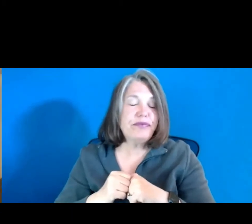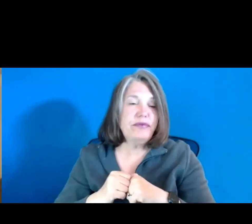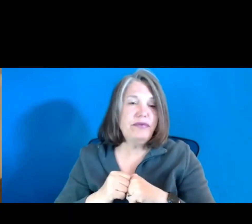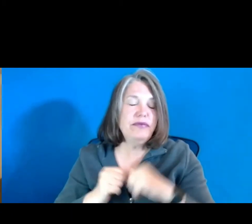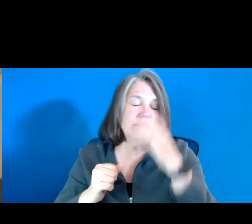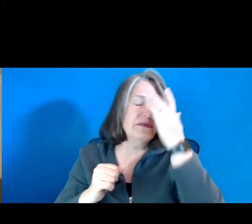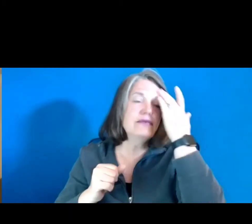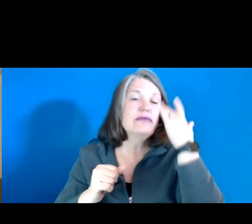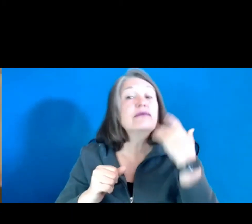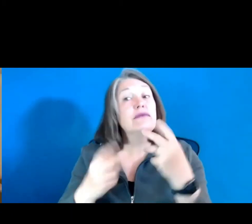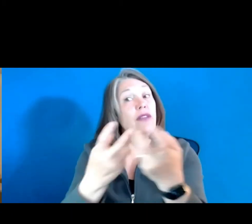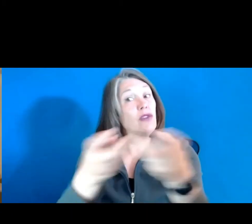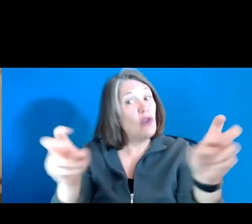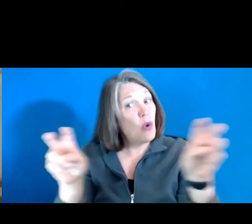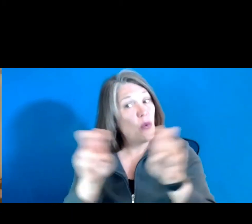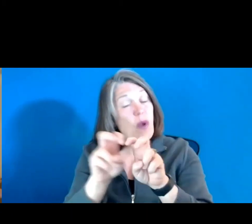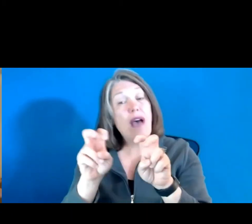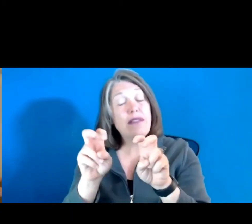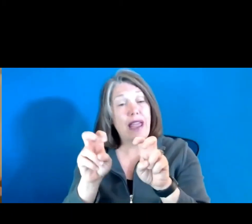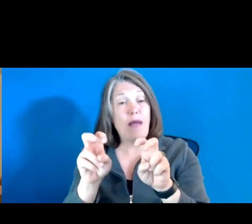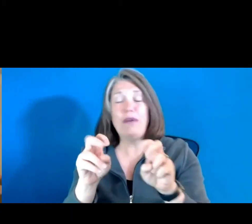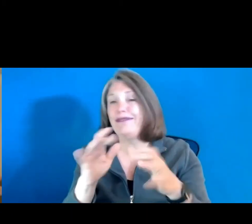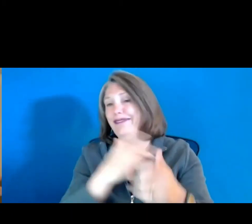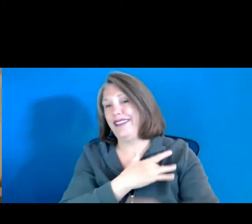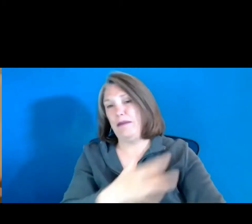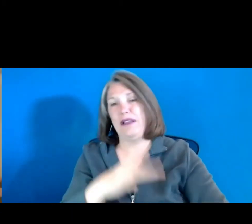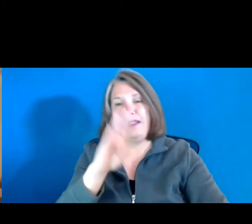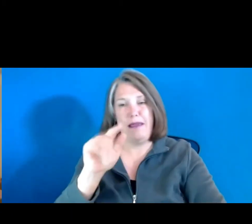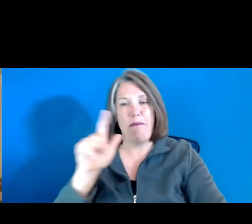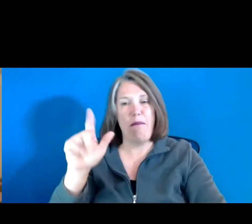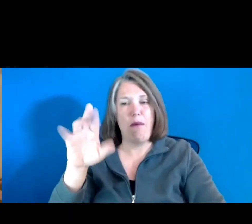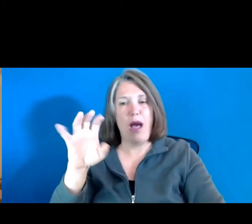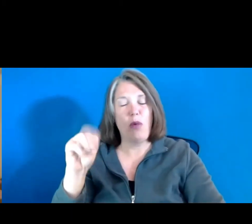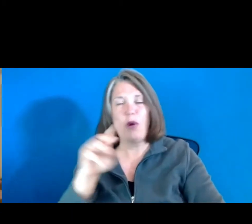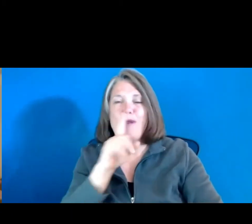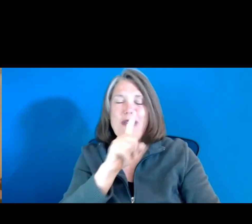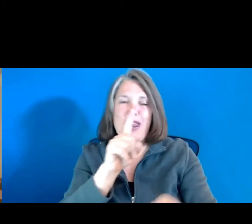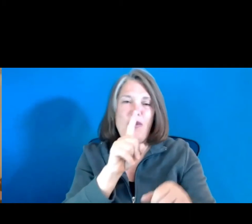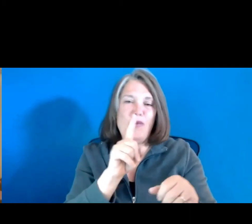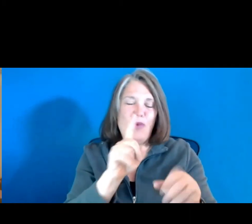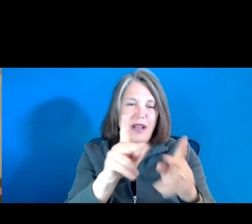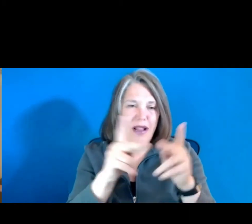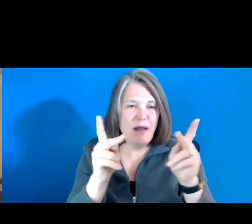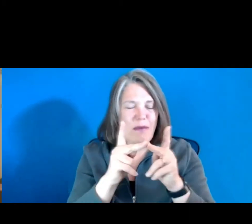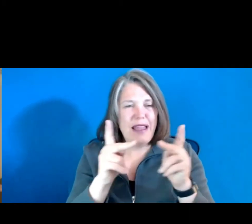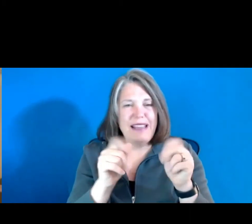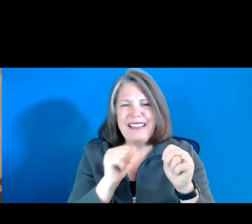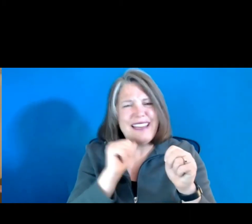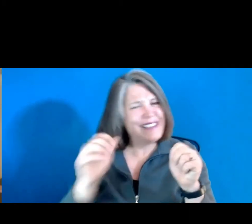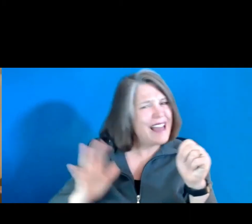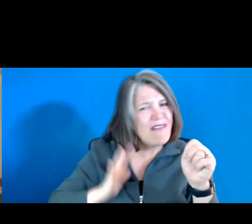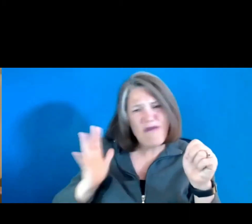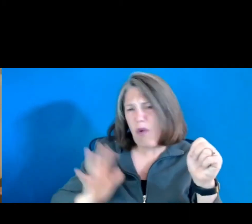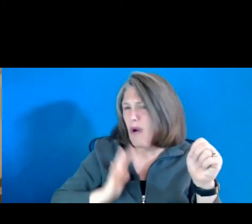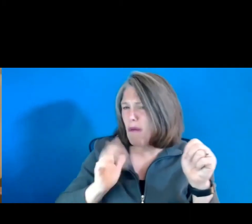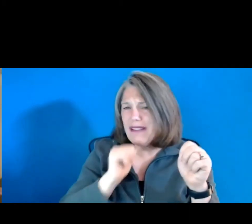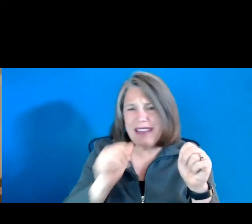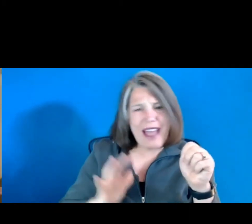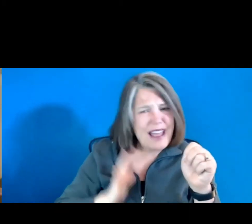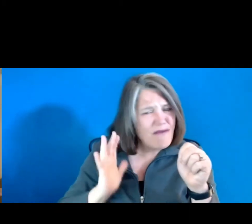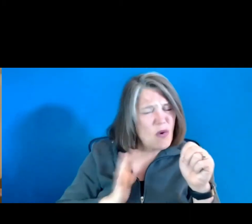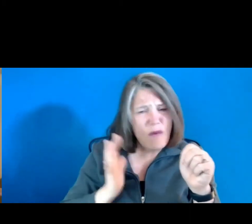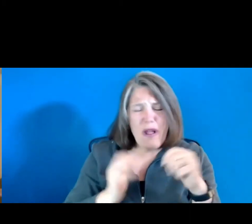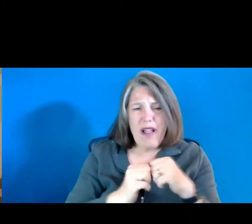mode of a round table, you are in a table in a ballroom, and it is not intended as a formal presentation. Do we know